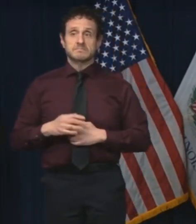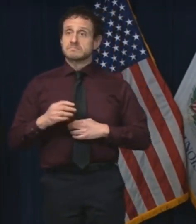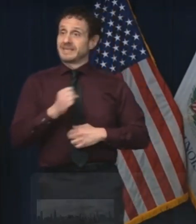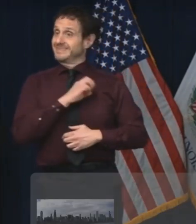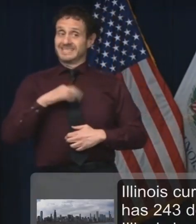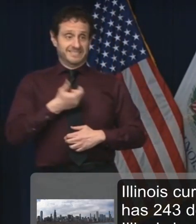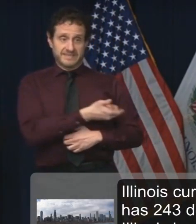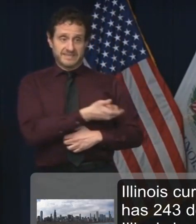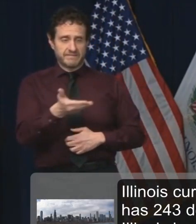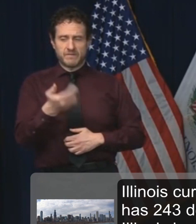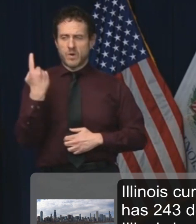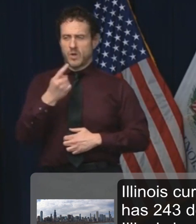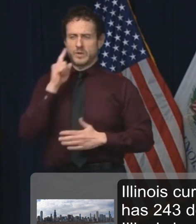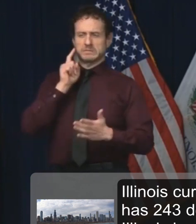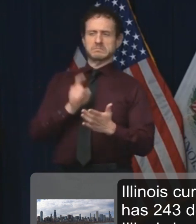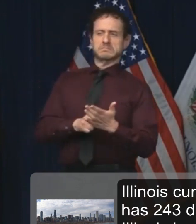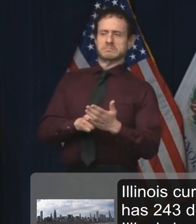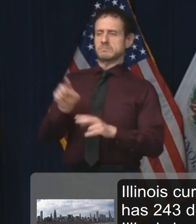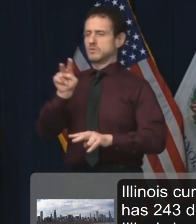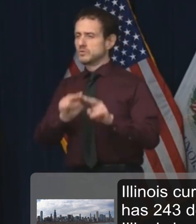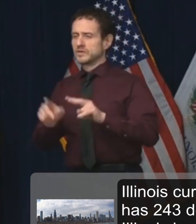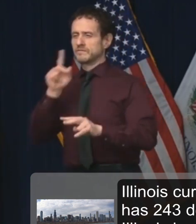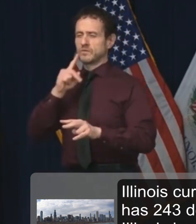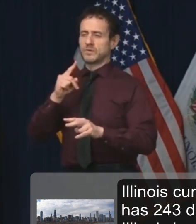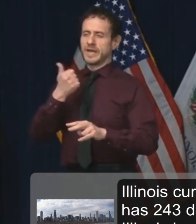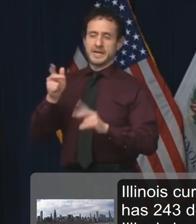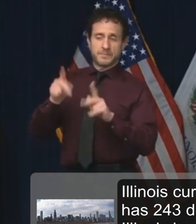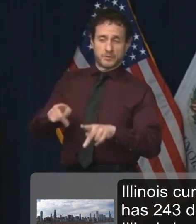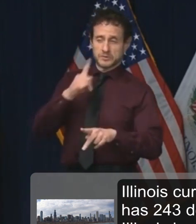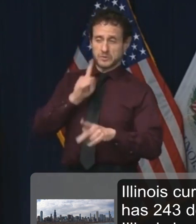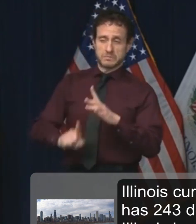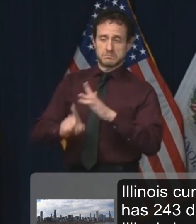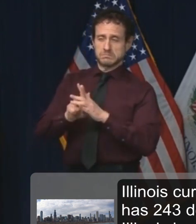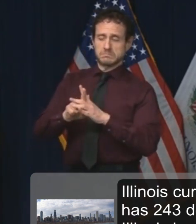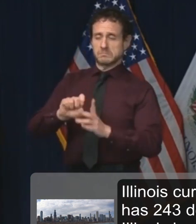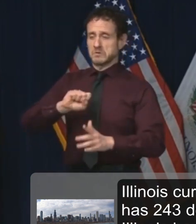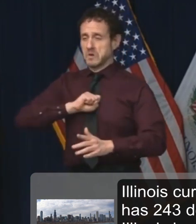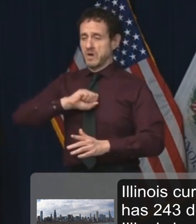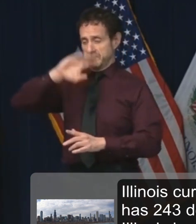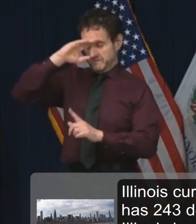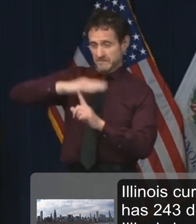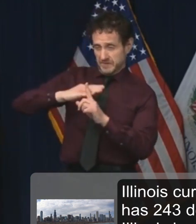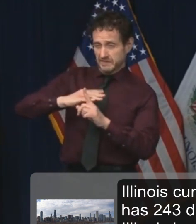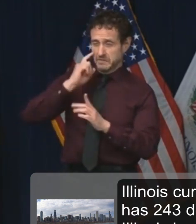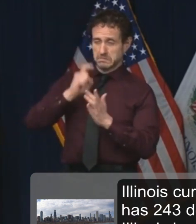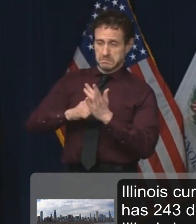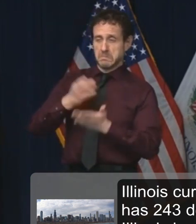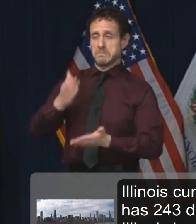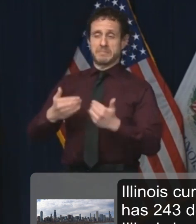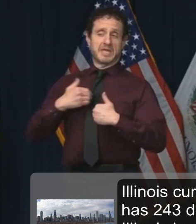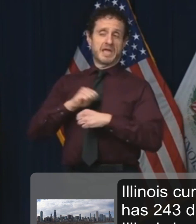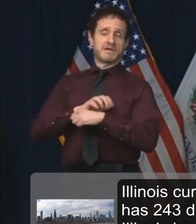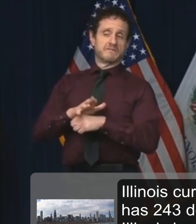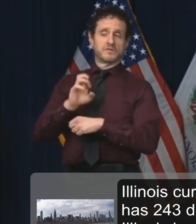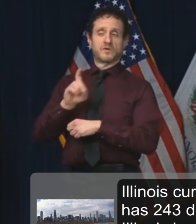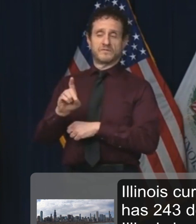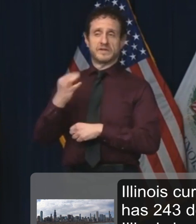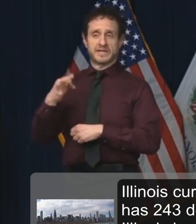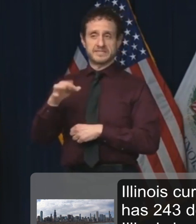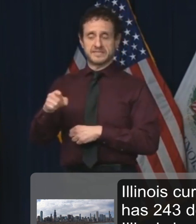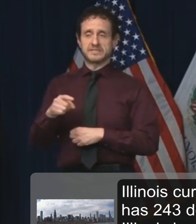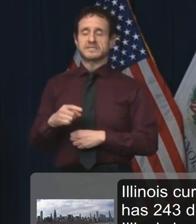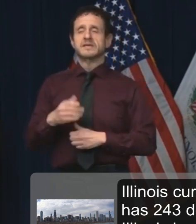for any signs or symptoms of COVID-19. Thanks to the tireless efforts of Team